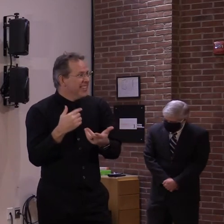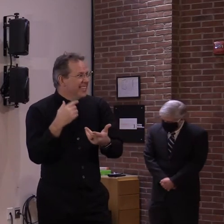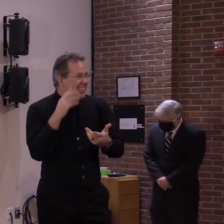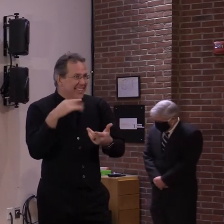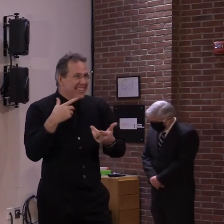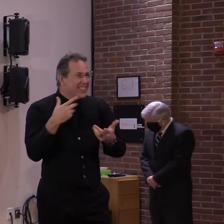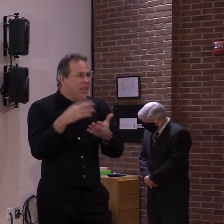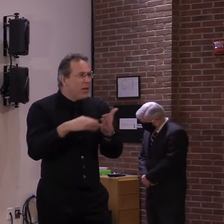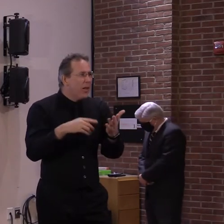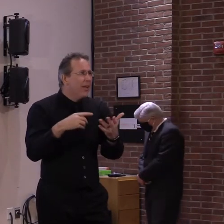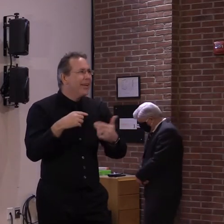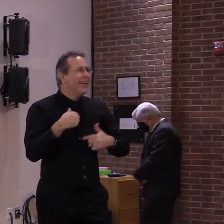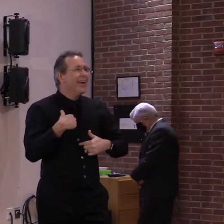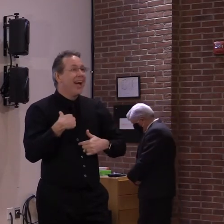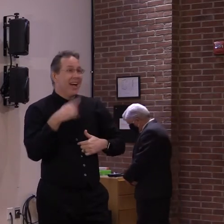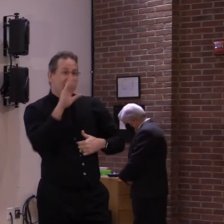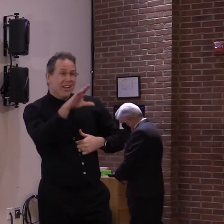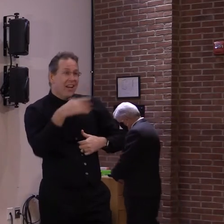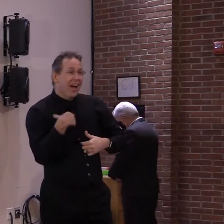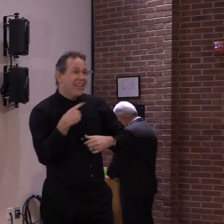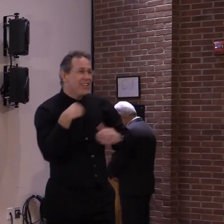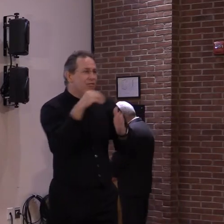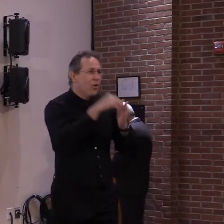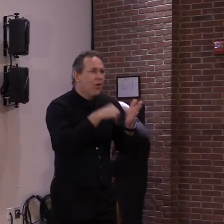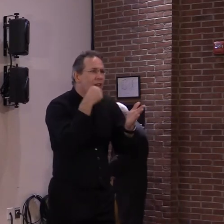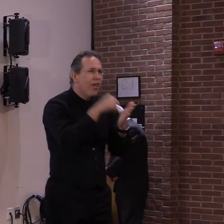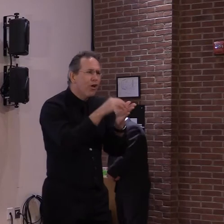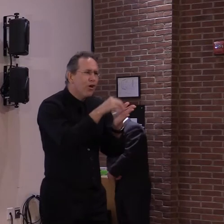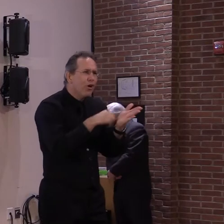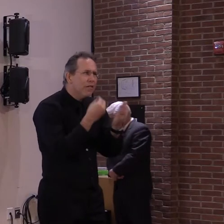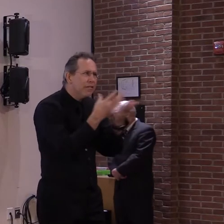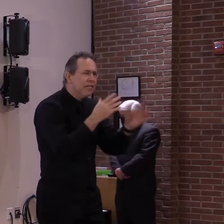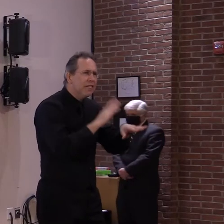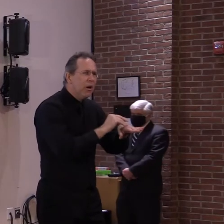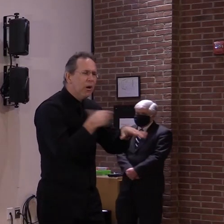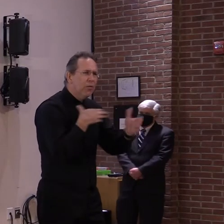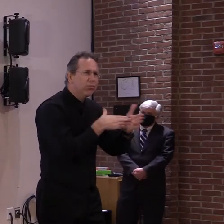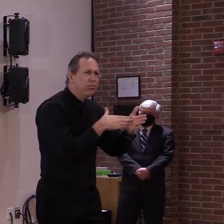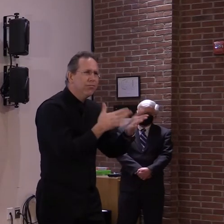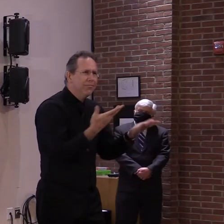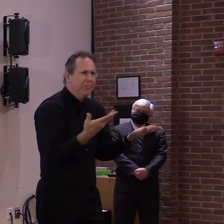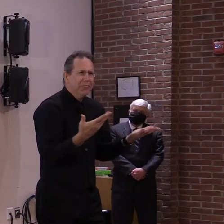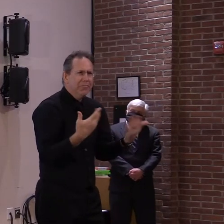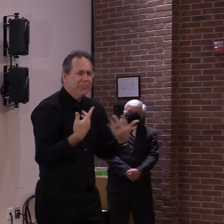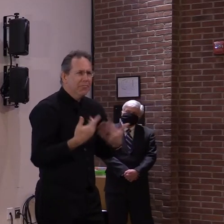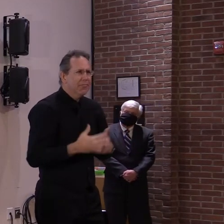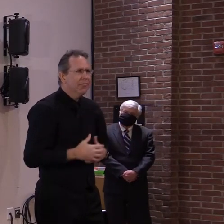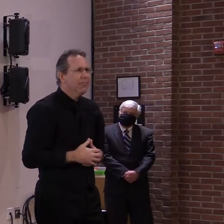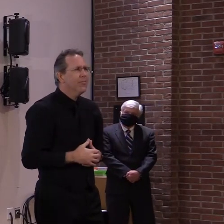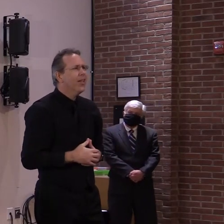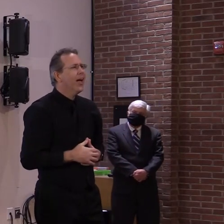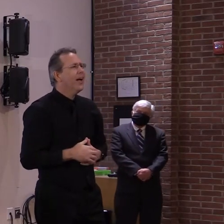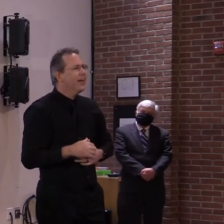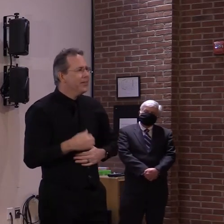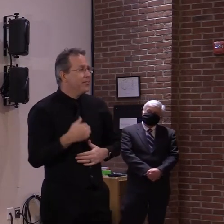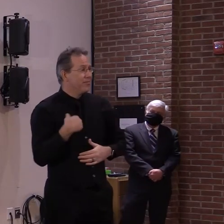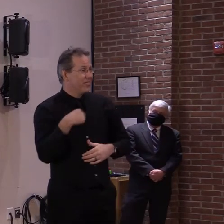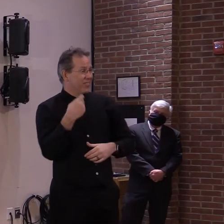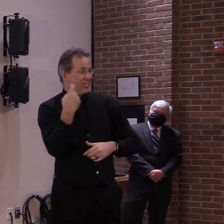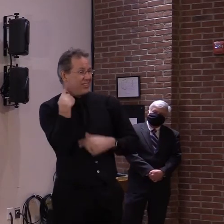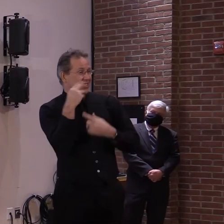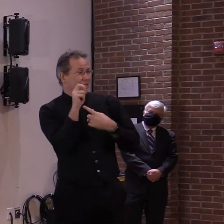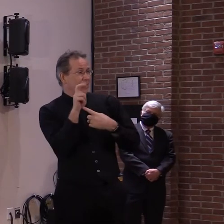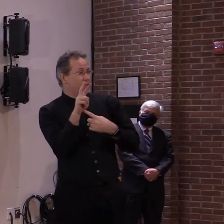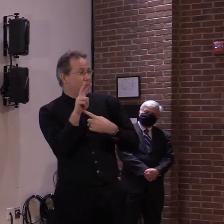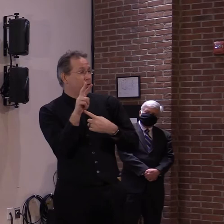uh, election, uh, that there was no evidence whatsoever, uh, nothing that had come forward. Nobody presented evidence